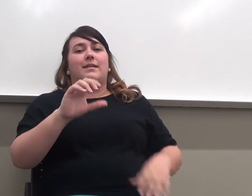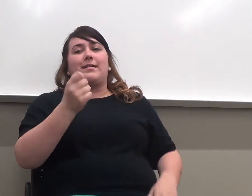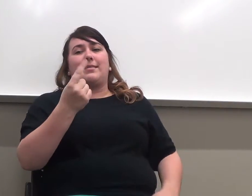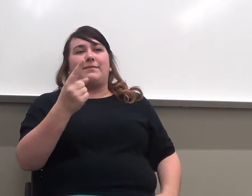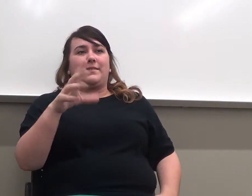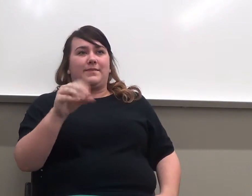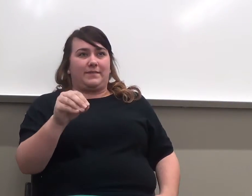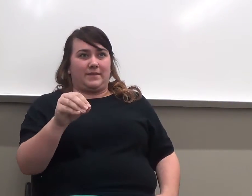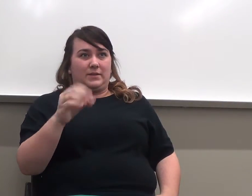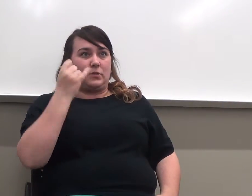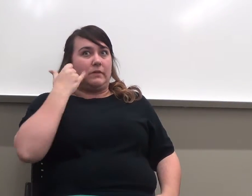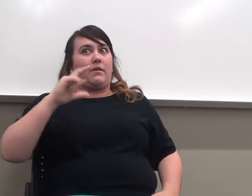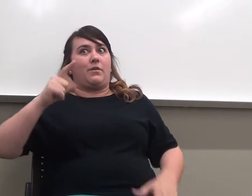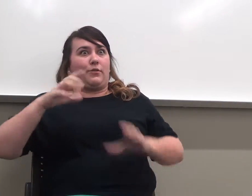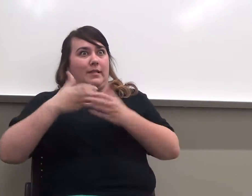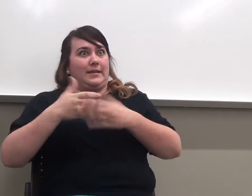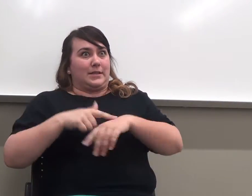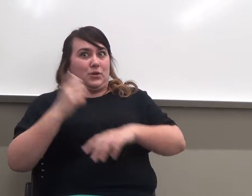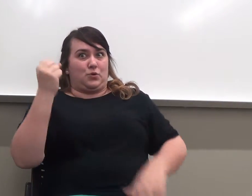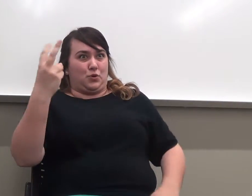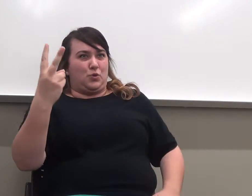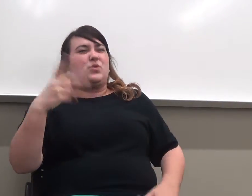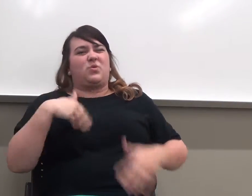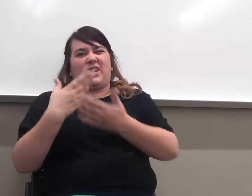have a class at noon, you will get to the next class.